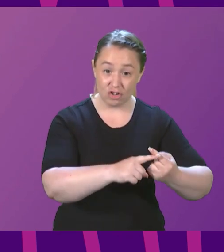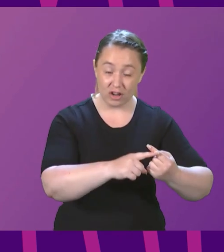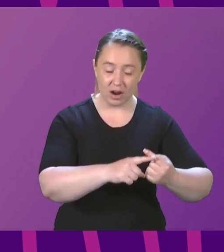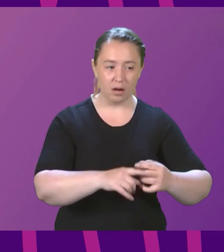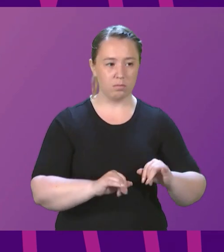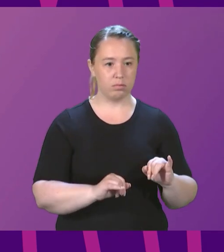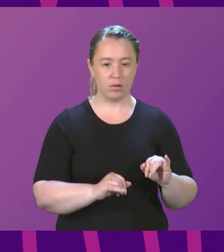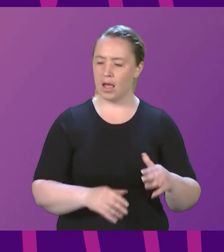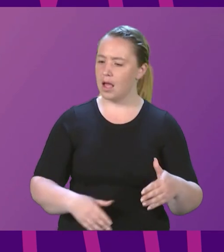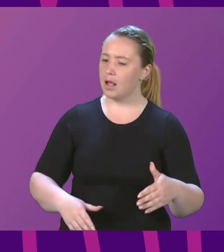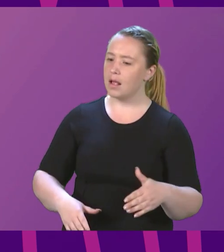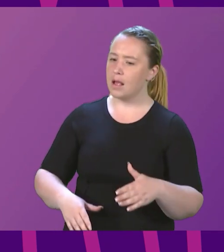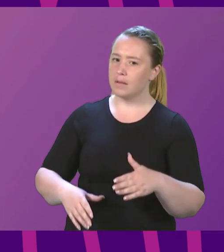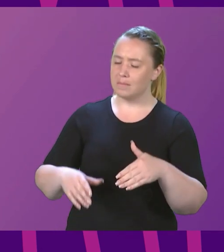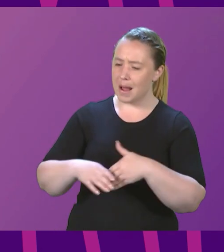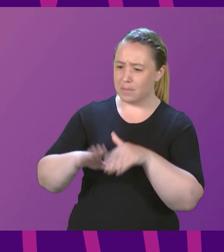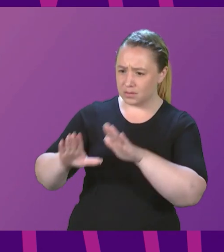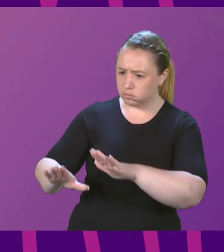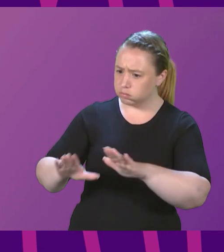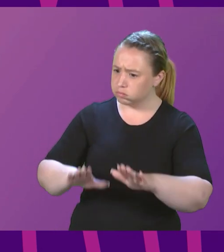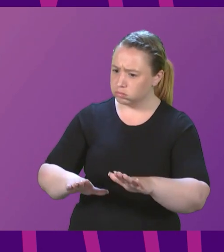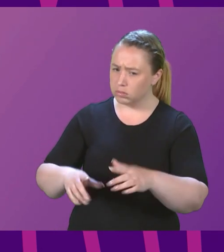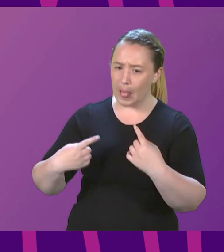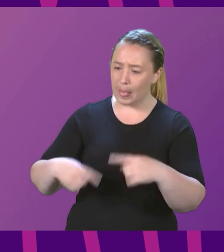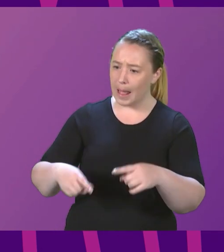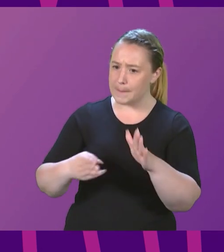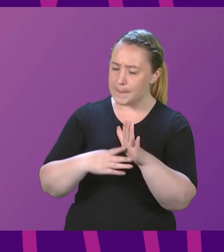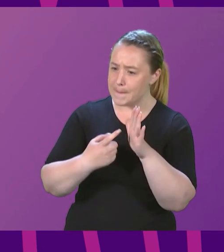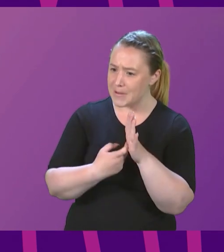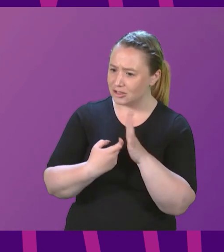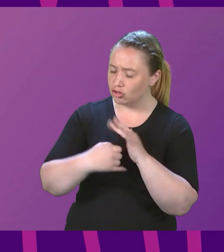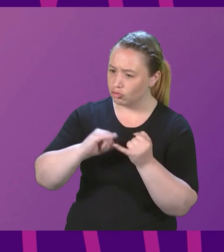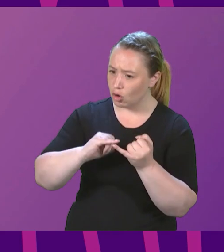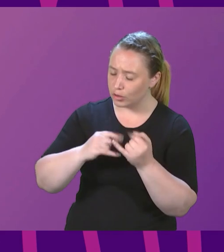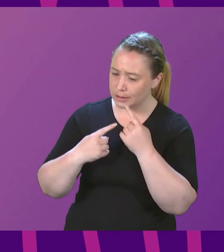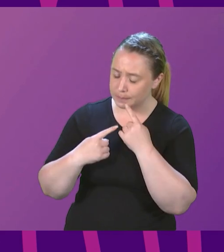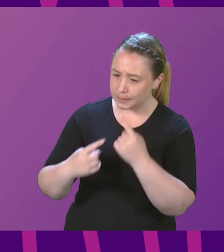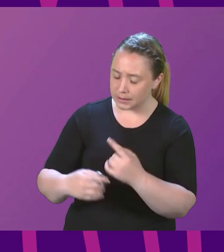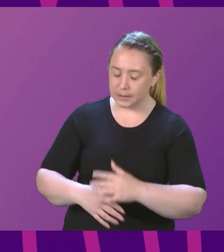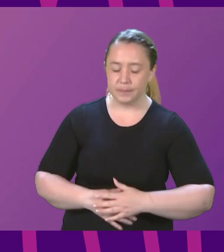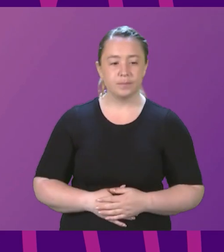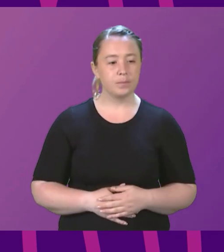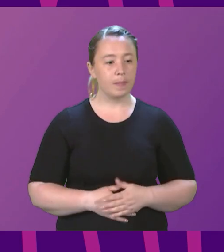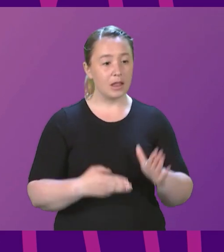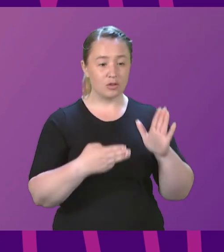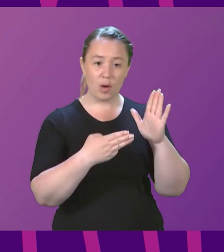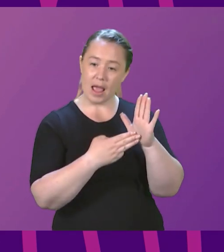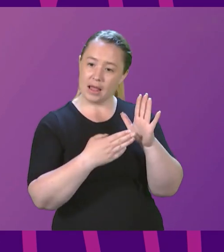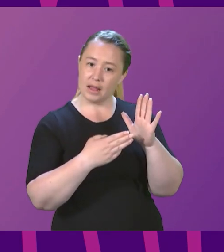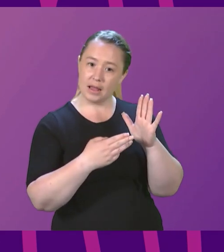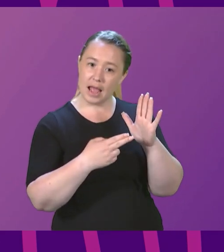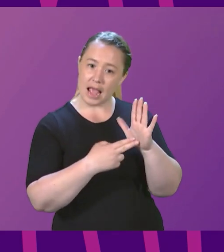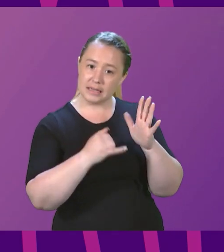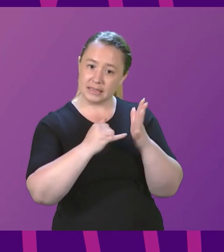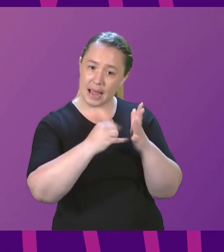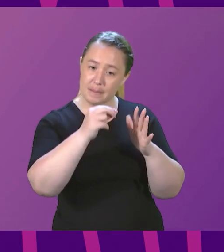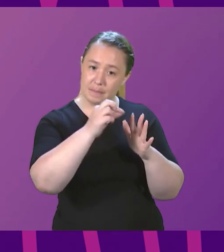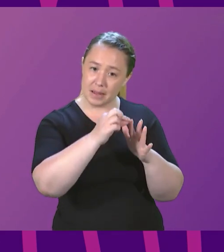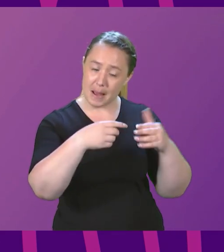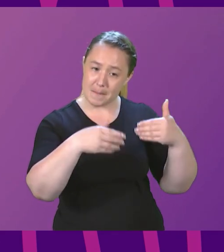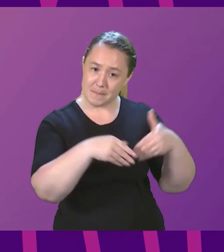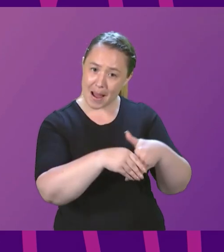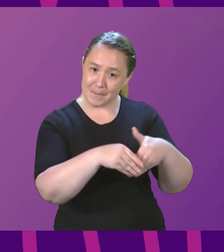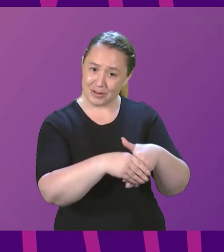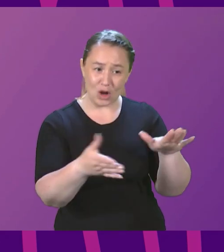Members, we will hear Mr Ross. Thank you. SNP members are unhappy about that. It is being referred